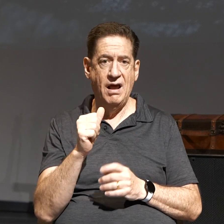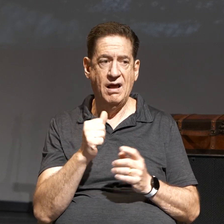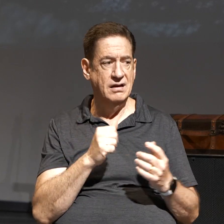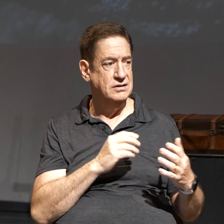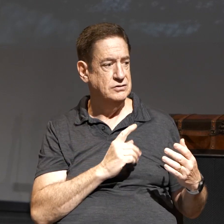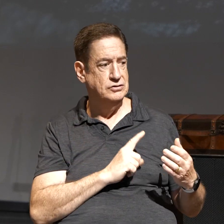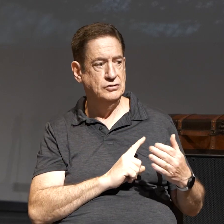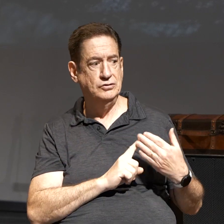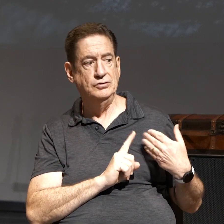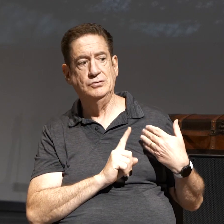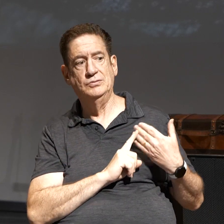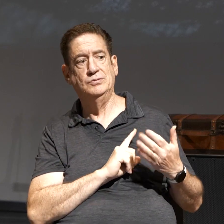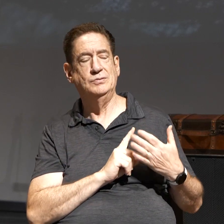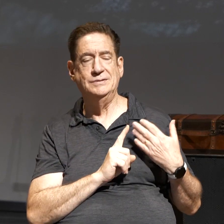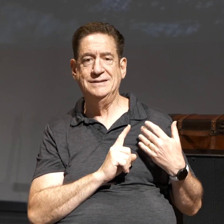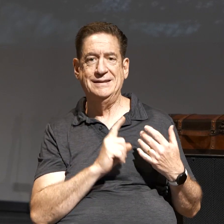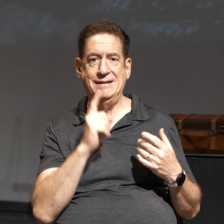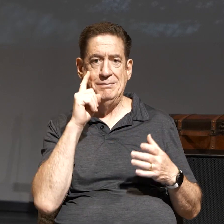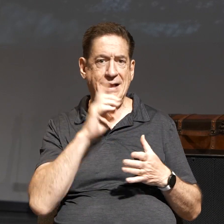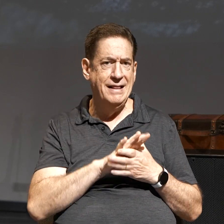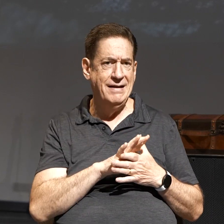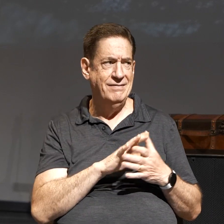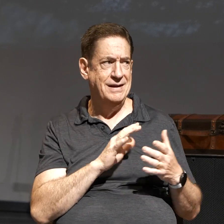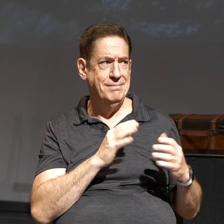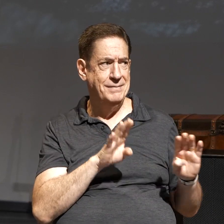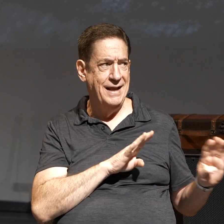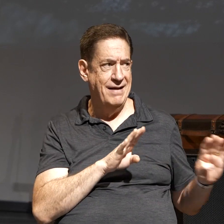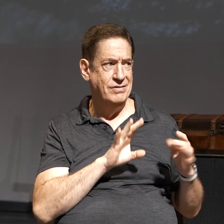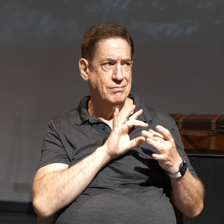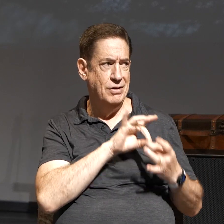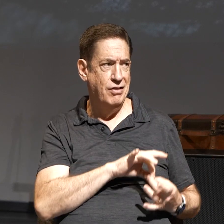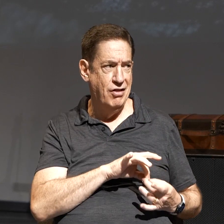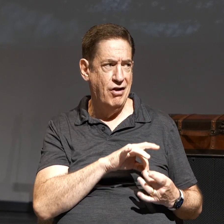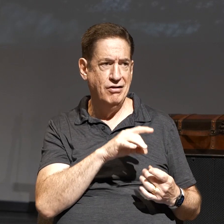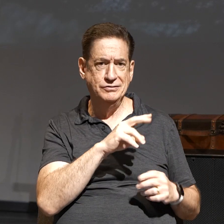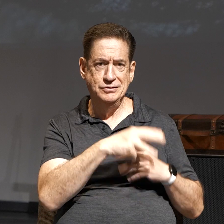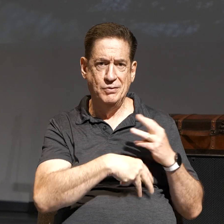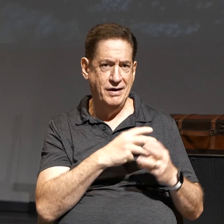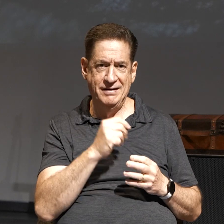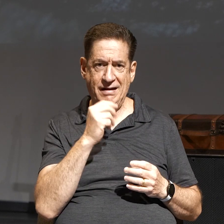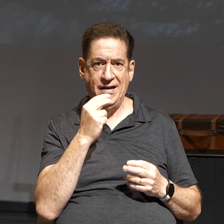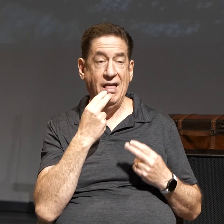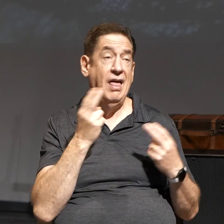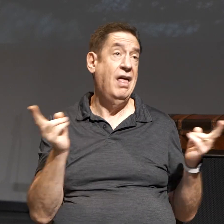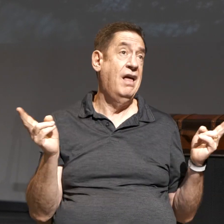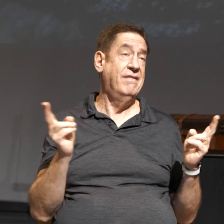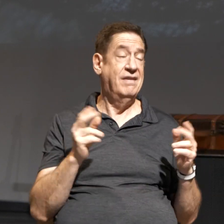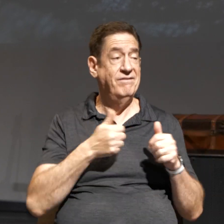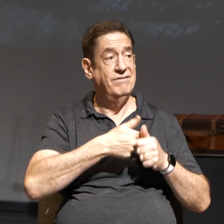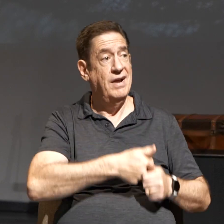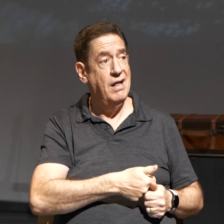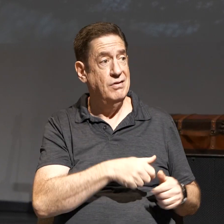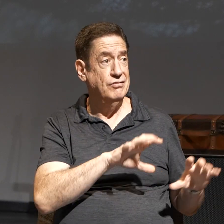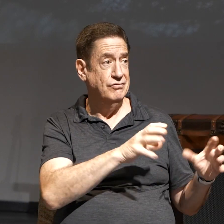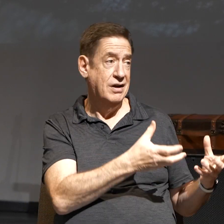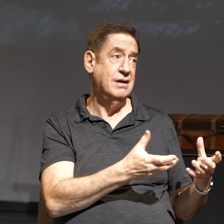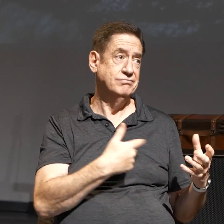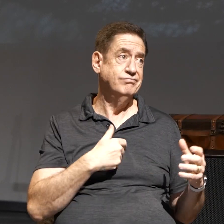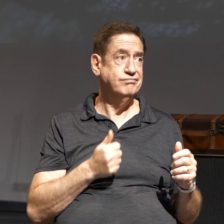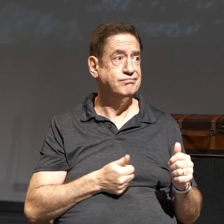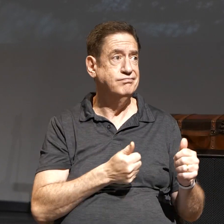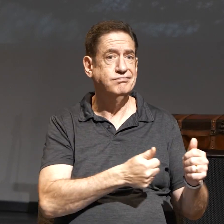believing, behaving, belonging to this world, either naively going with the crowd or becoming a hardened scoffer.